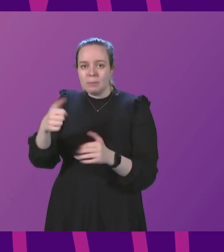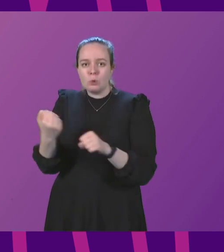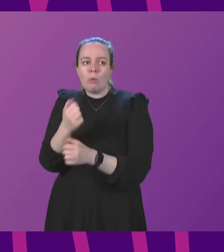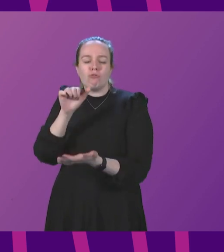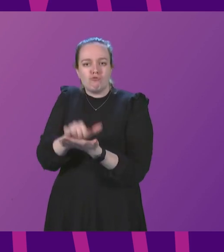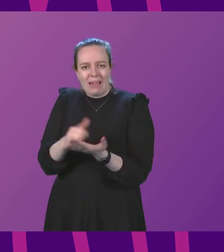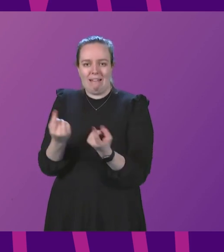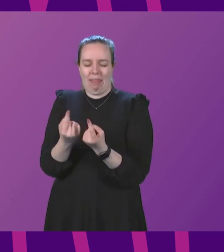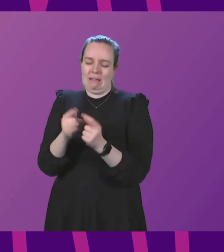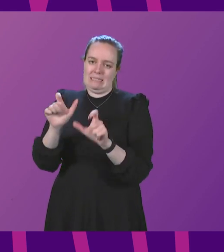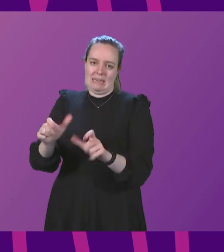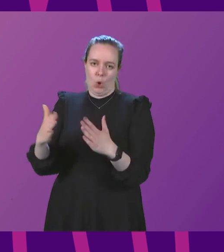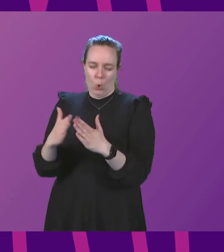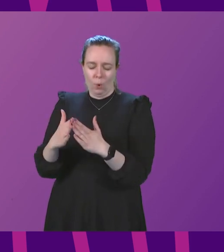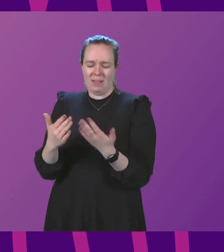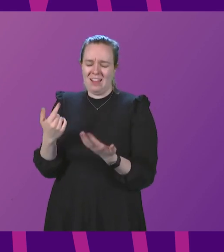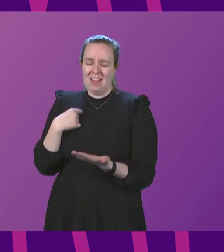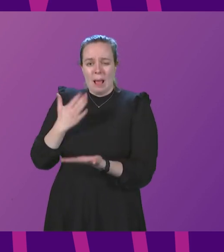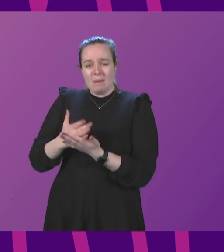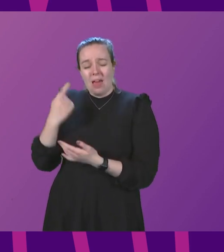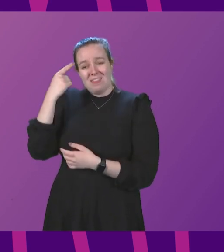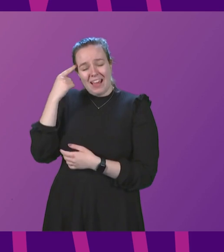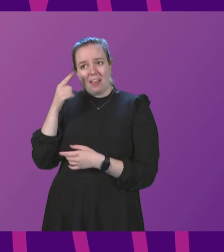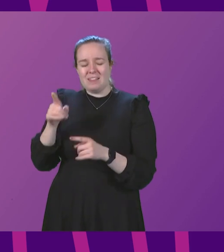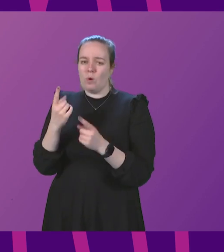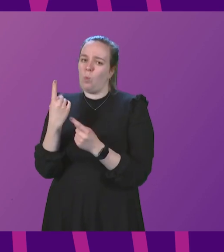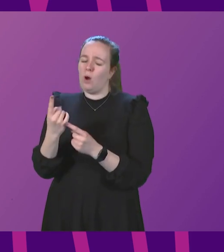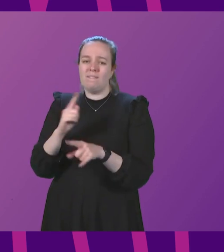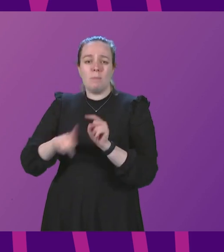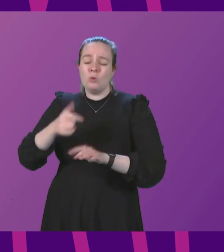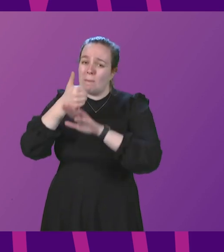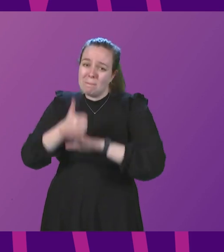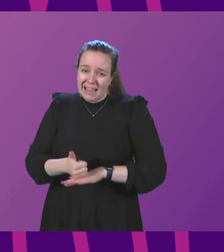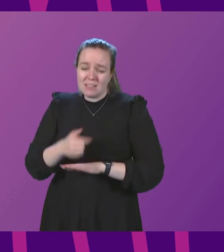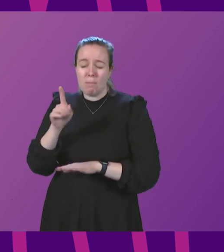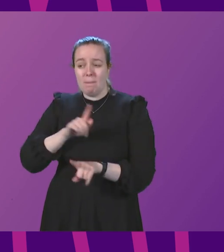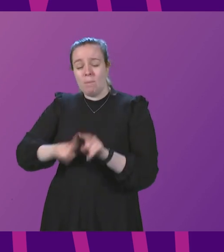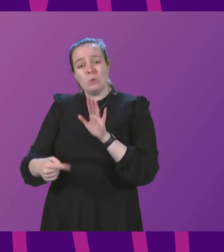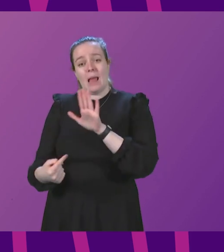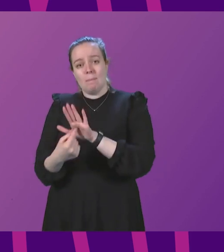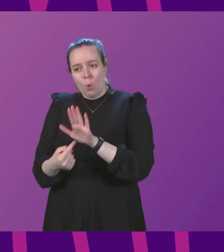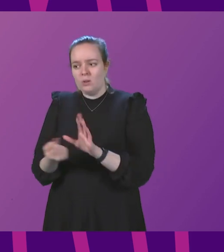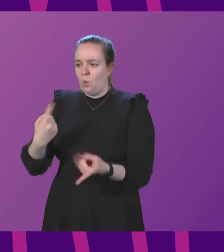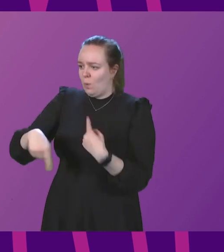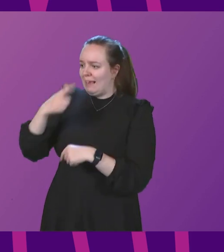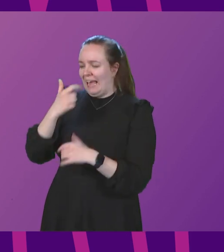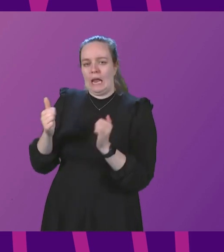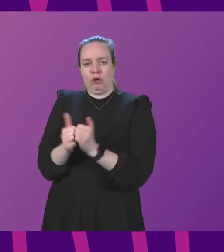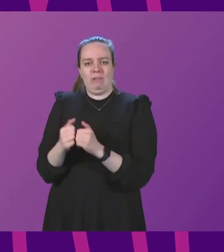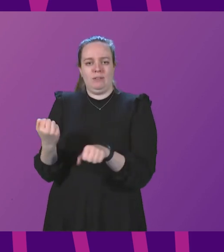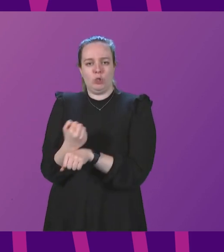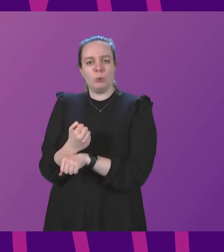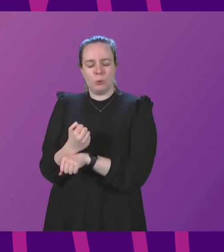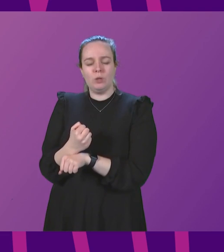by isolating I really do think this is one of the most basic but also one of the most important things we can all agree to do